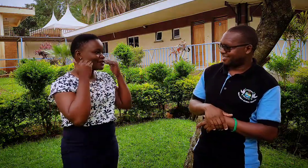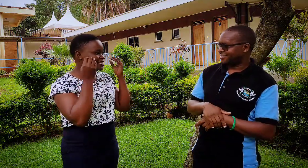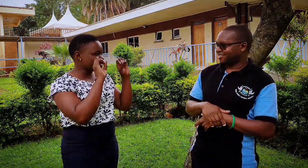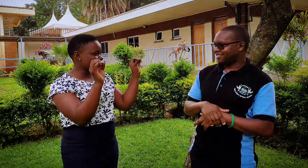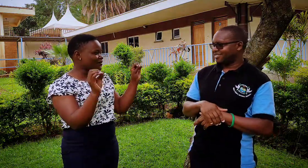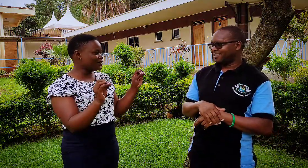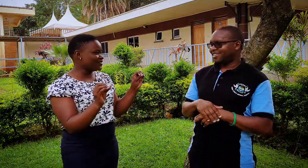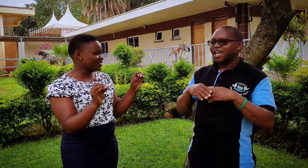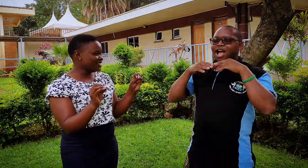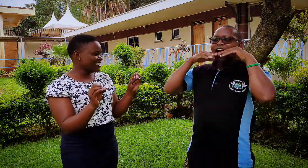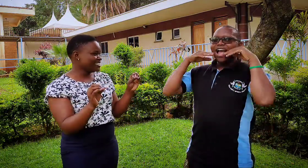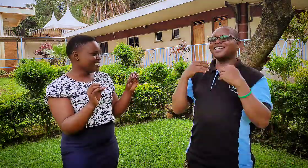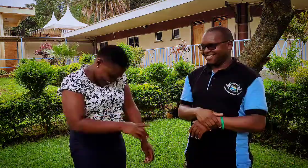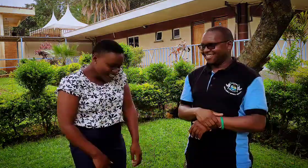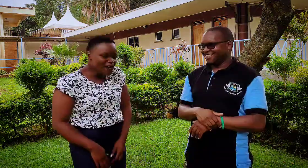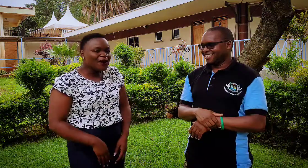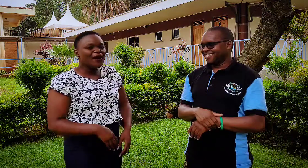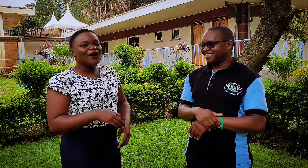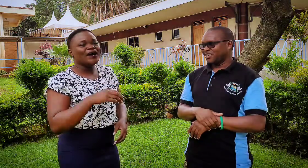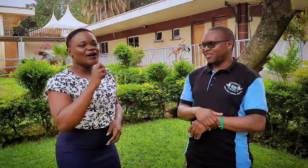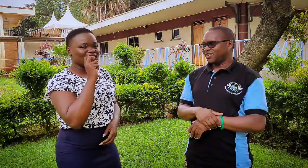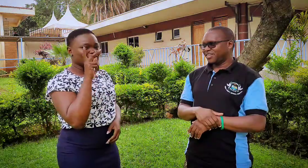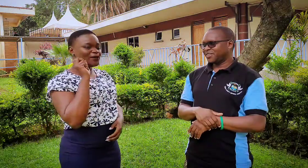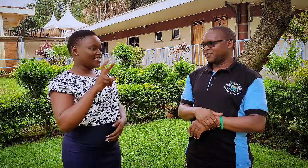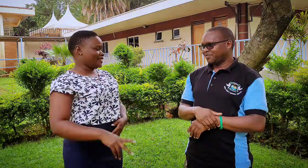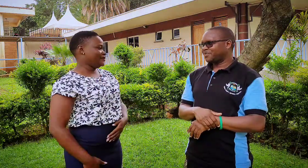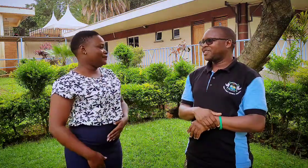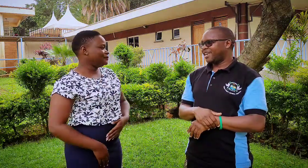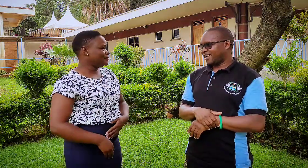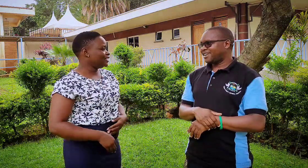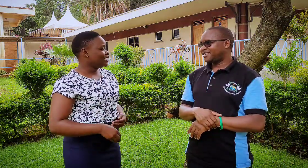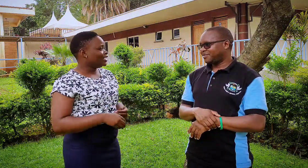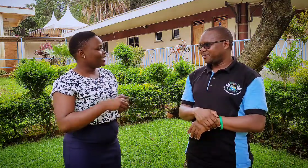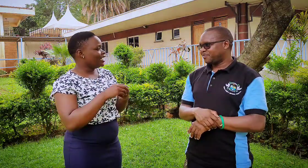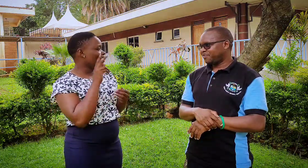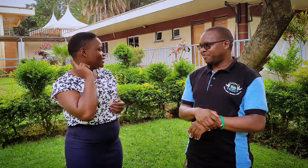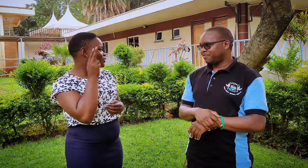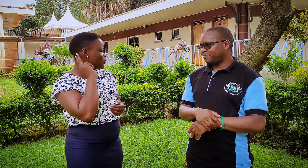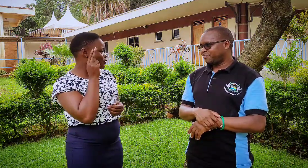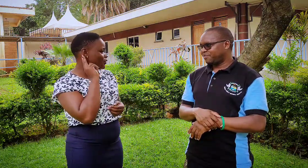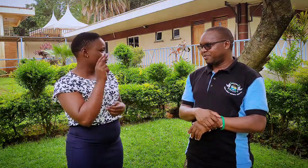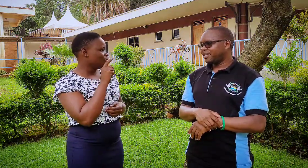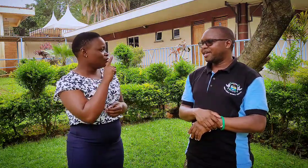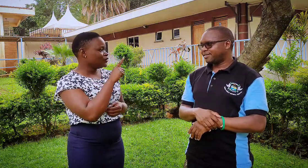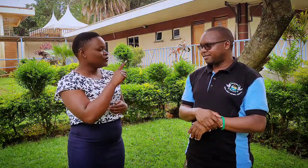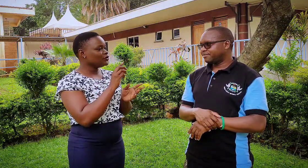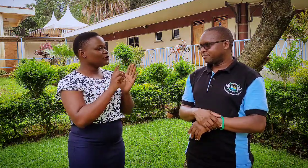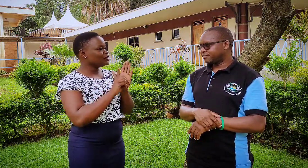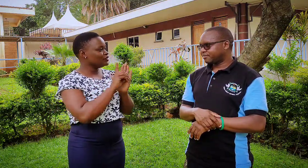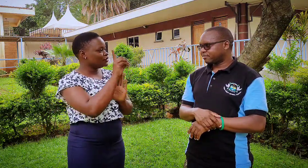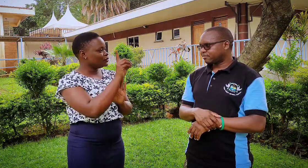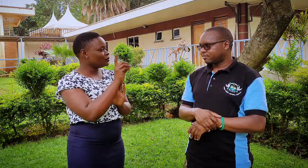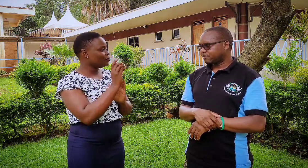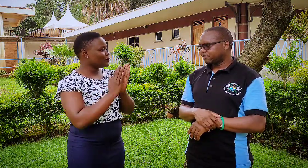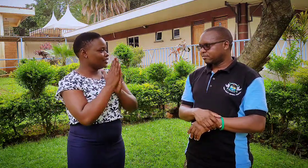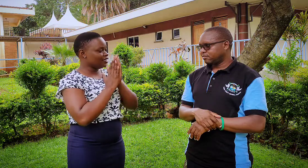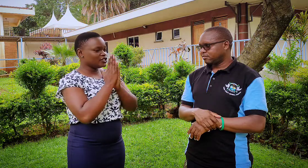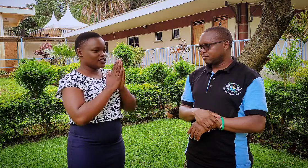smile zero okay okay uh nico you develop interest